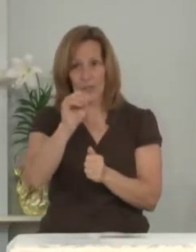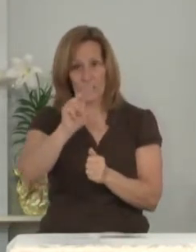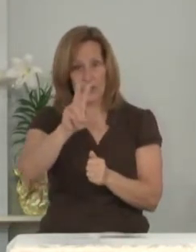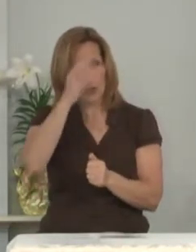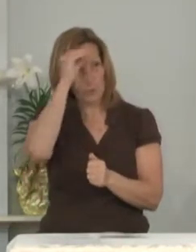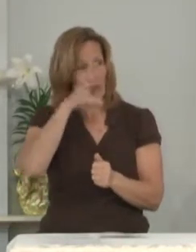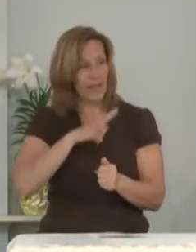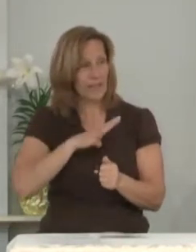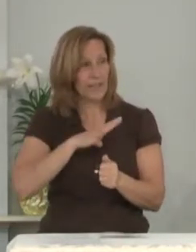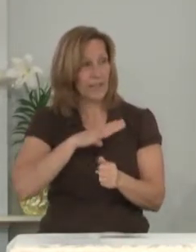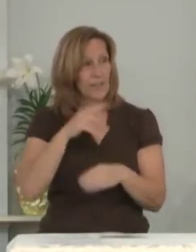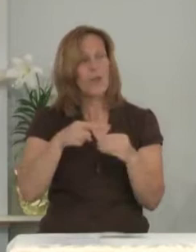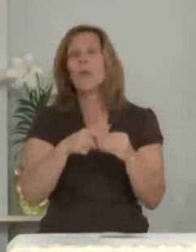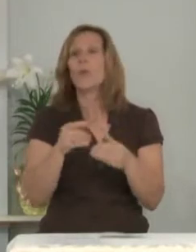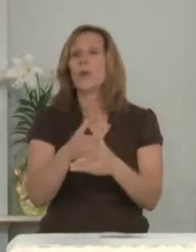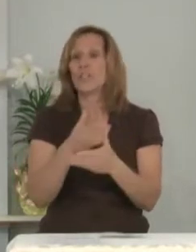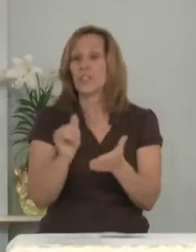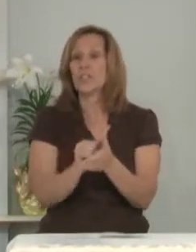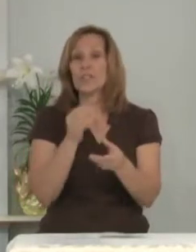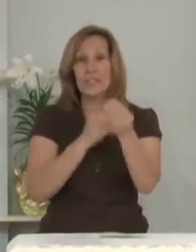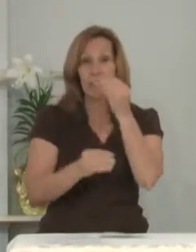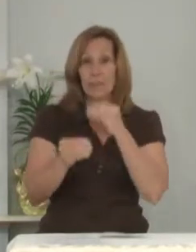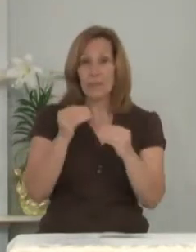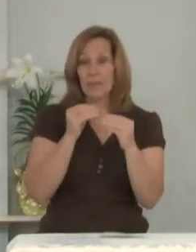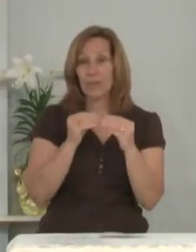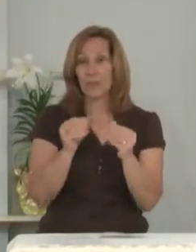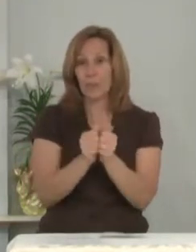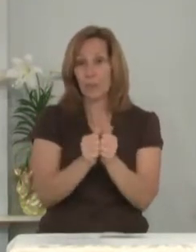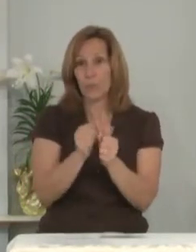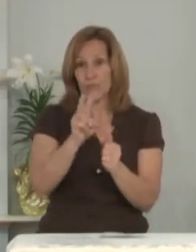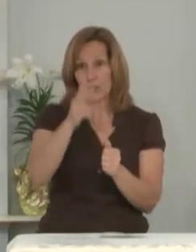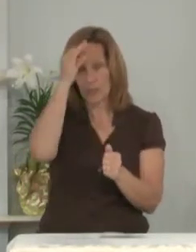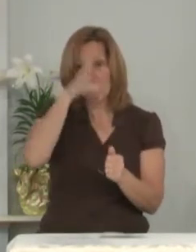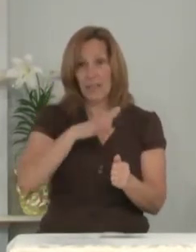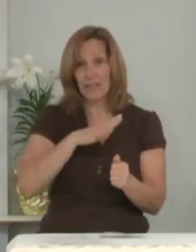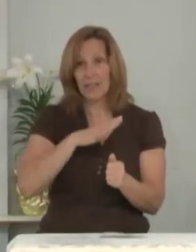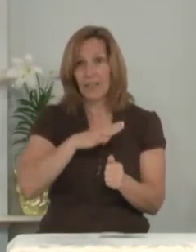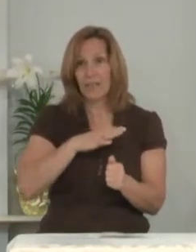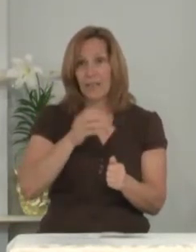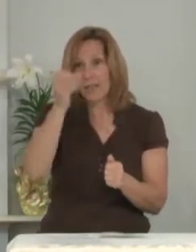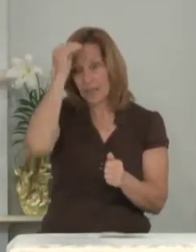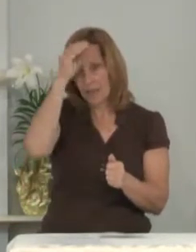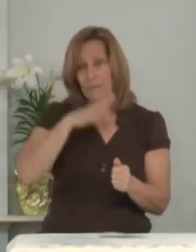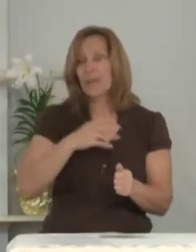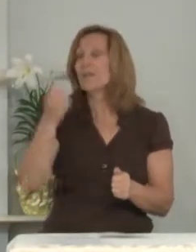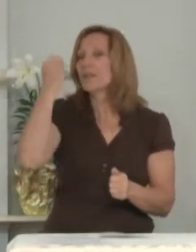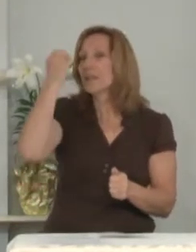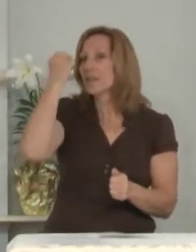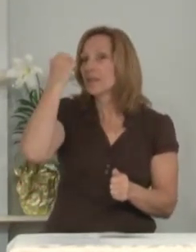And when he shares that meal with them they recognize him.